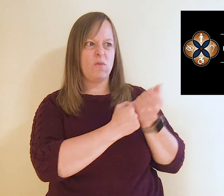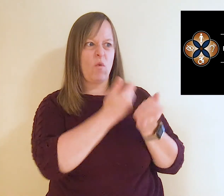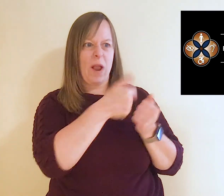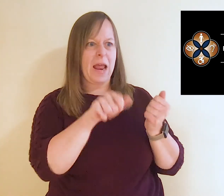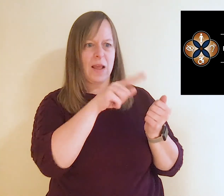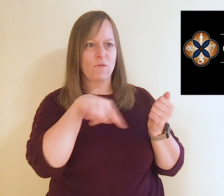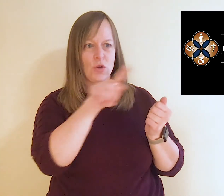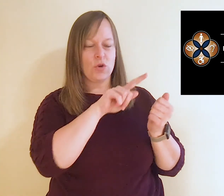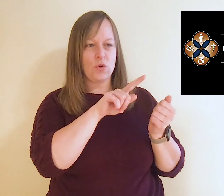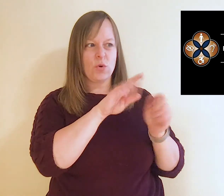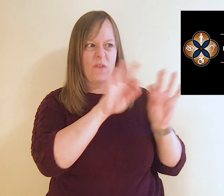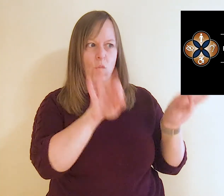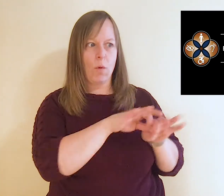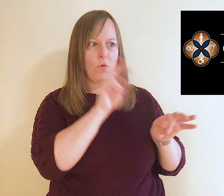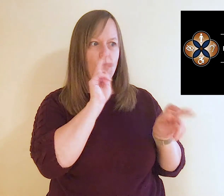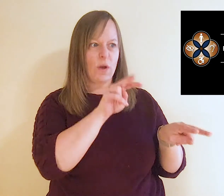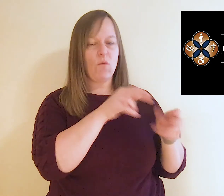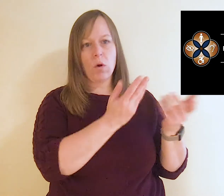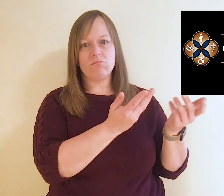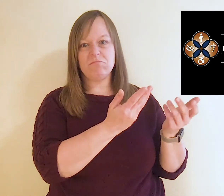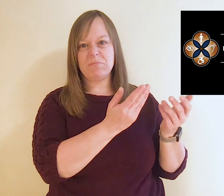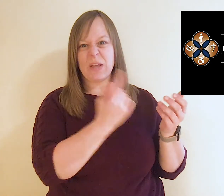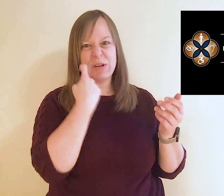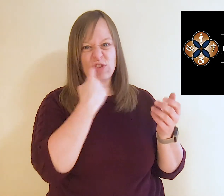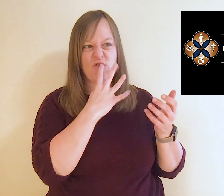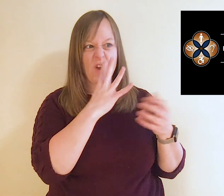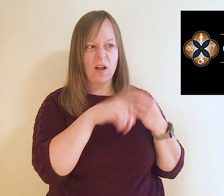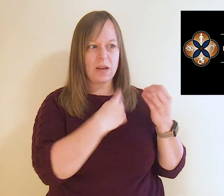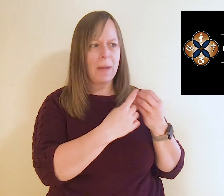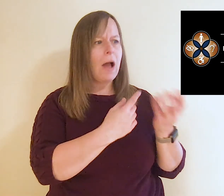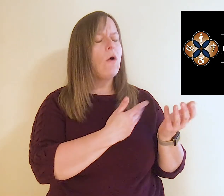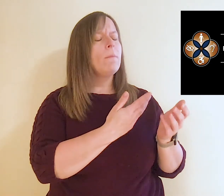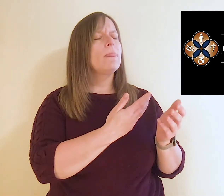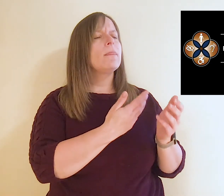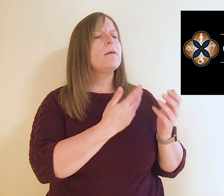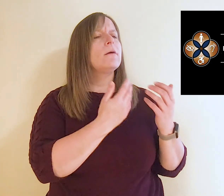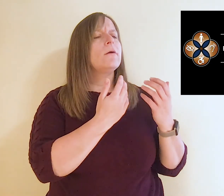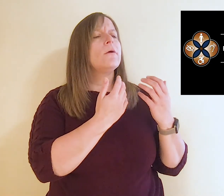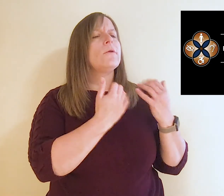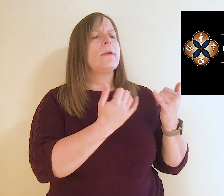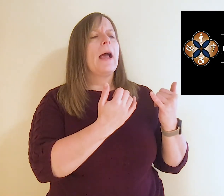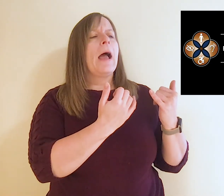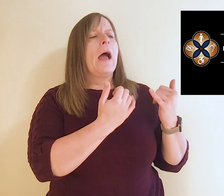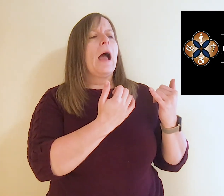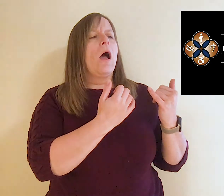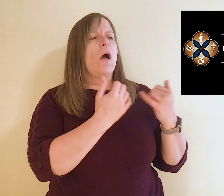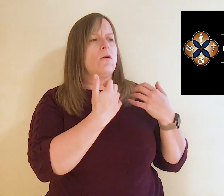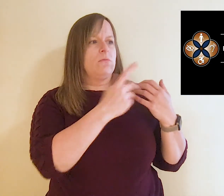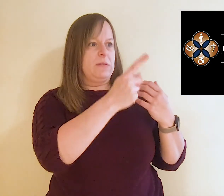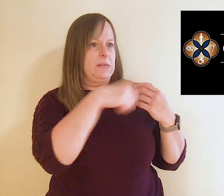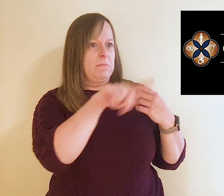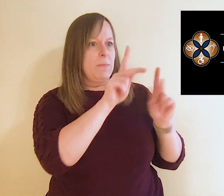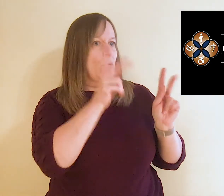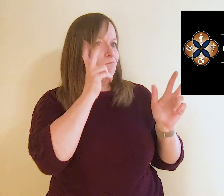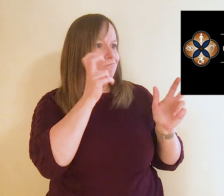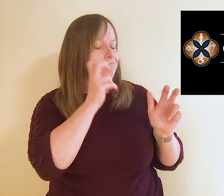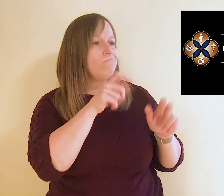for any of the forms that you're looking for that Michelle's just talked about. Now, Michelle, a lot of our audience members will want to know